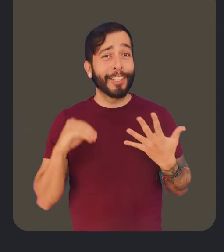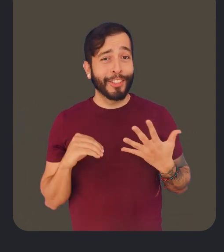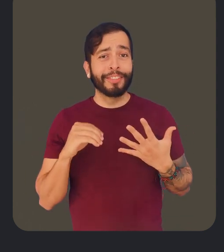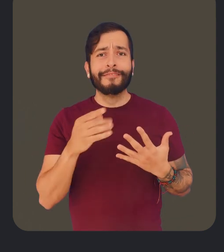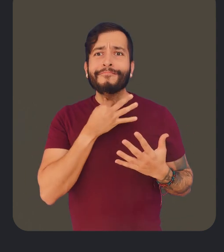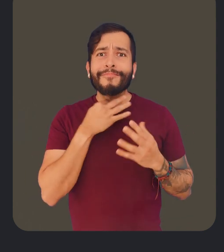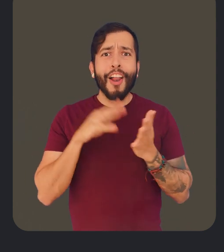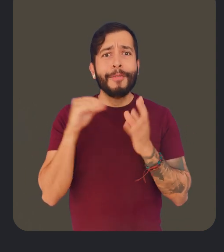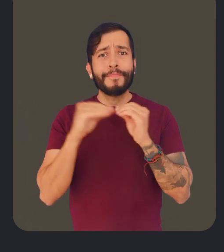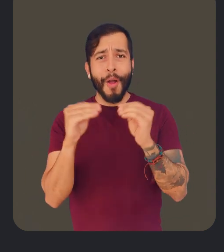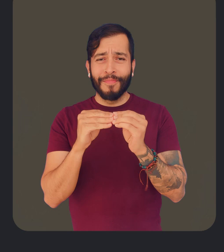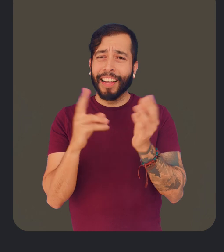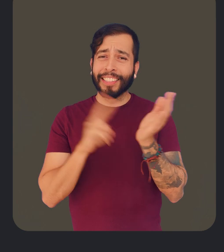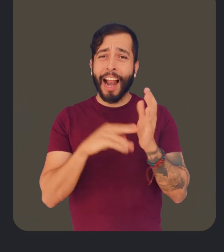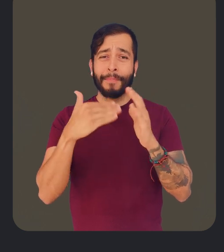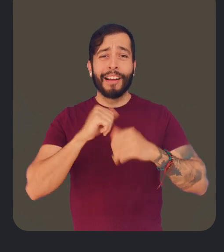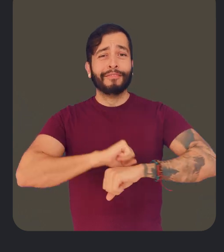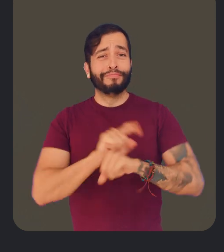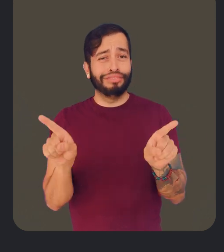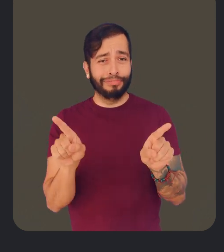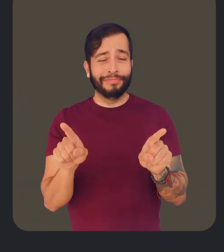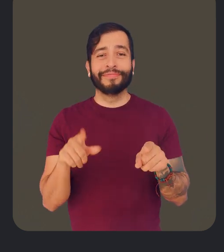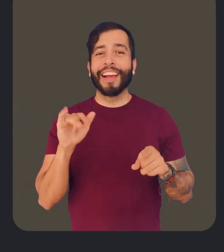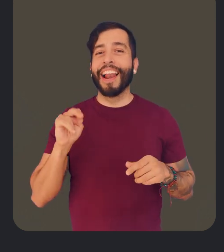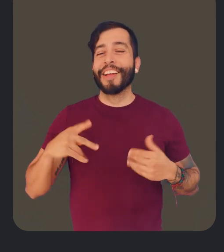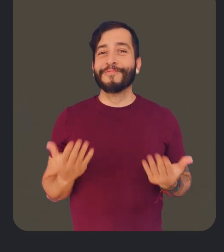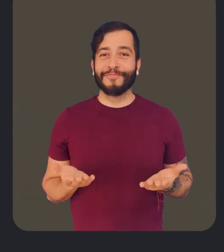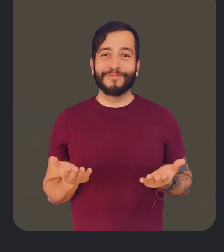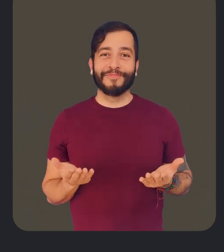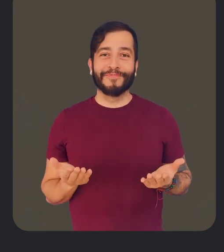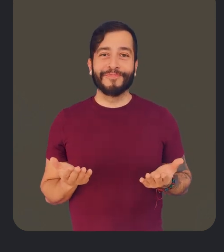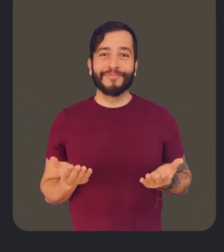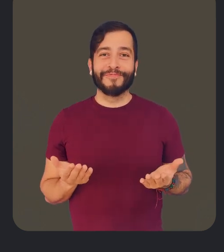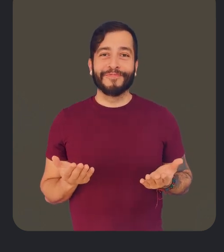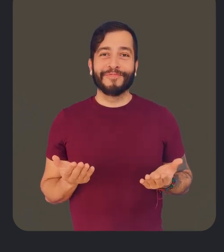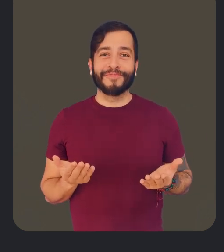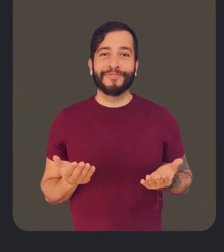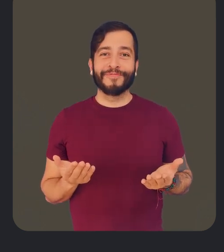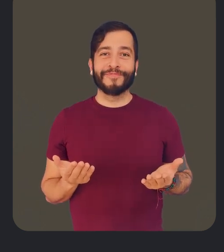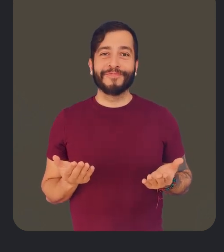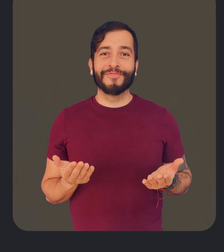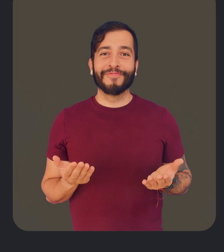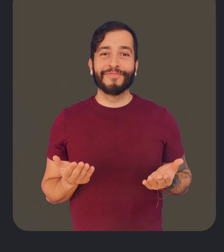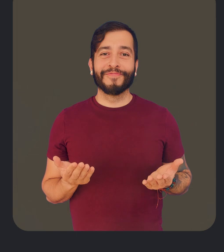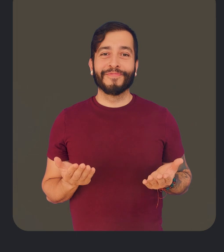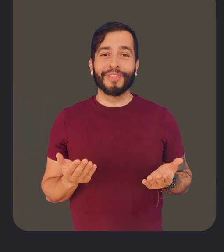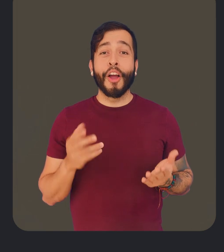If you want to learn more, sign up for our accessibility newsletter at g.co.a11y.news or